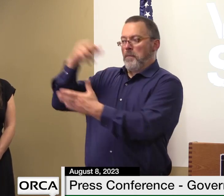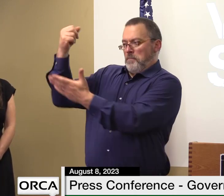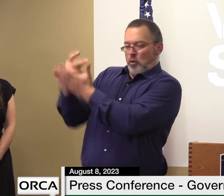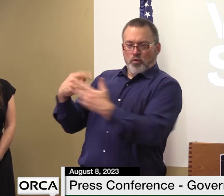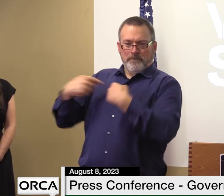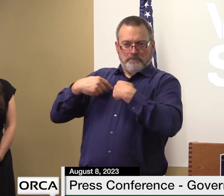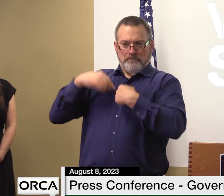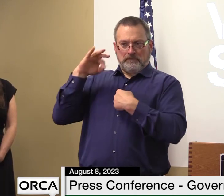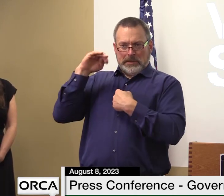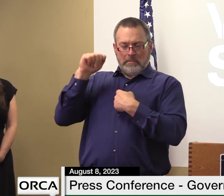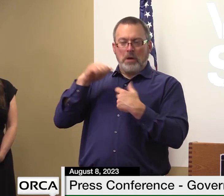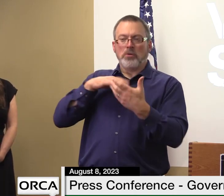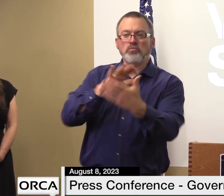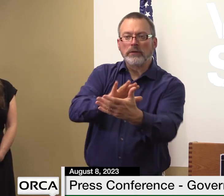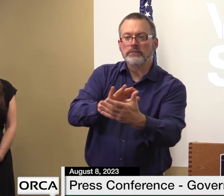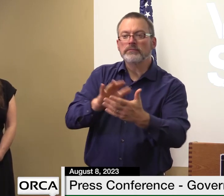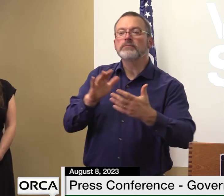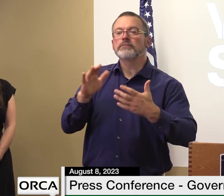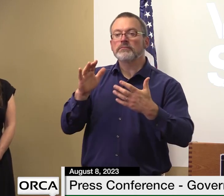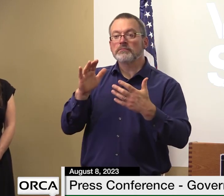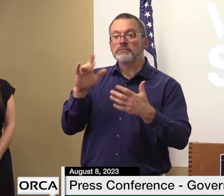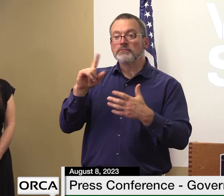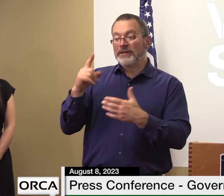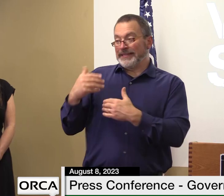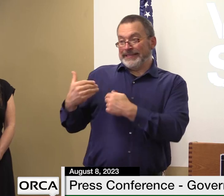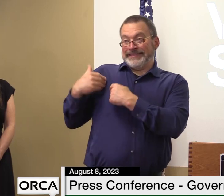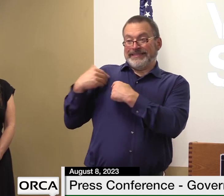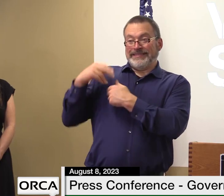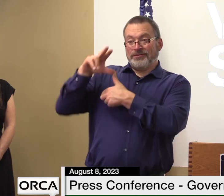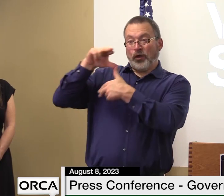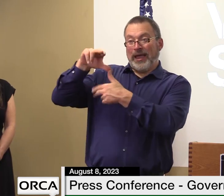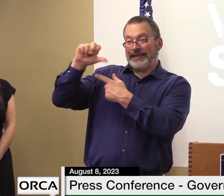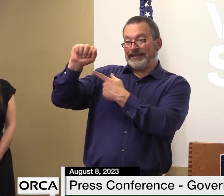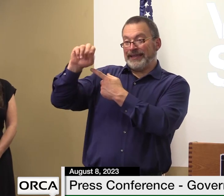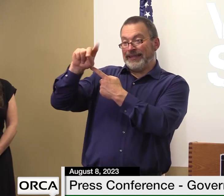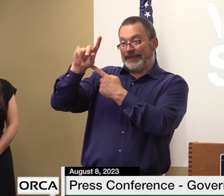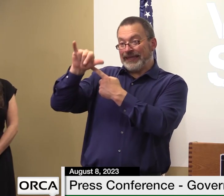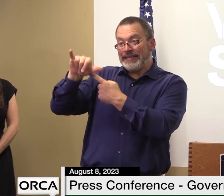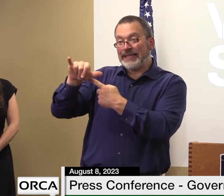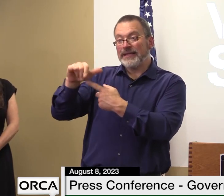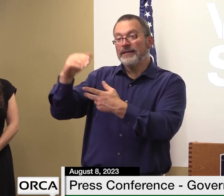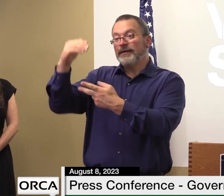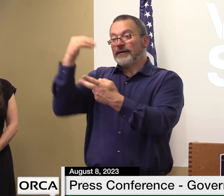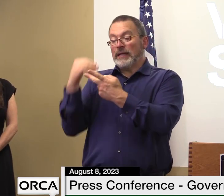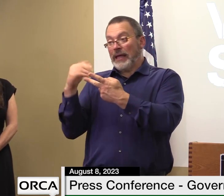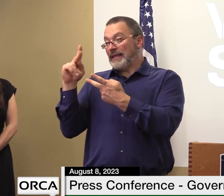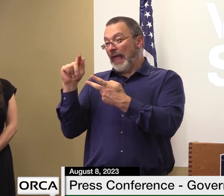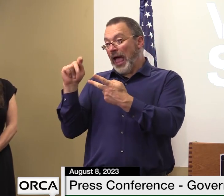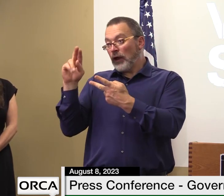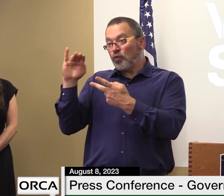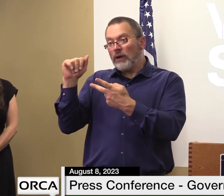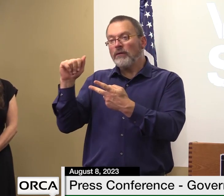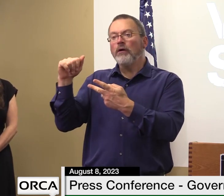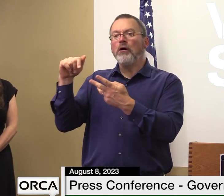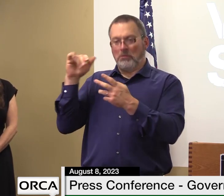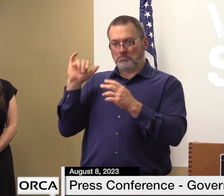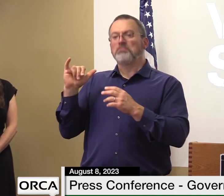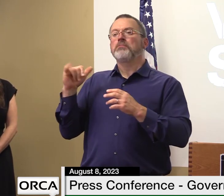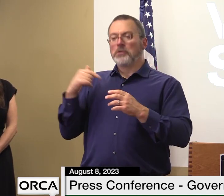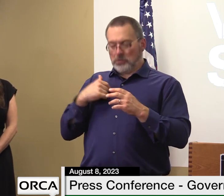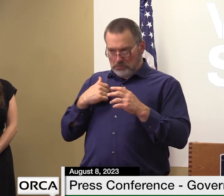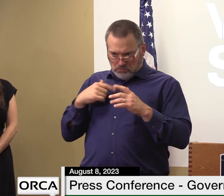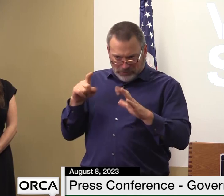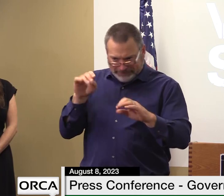under sandy uh and then we saw the same thing under maria so uh it is the congress